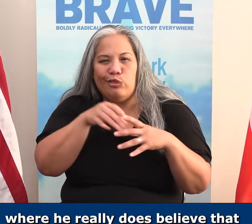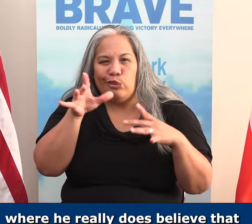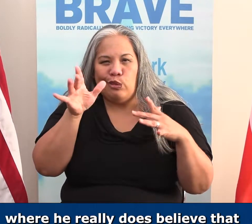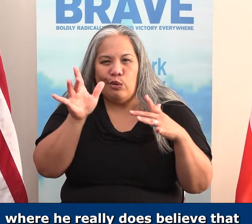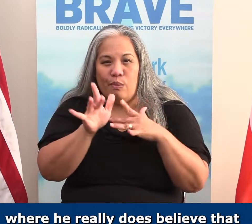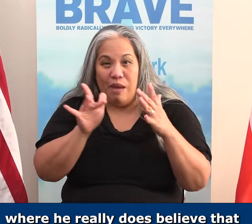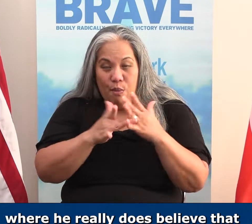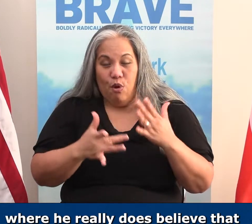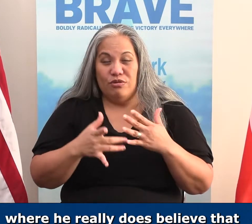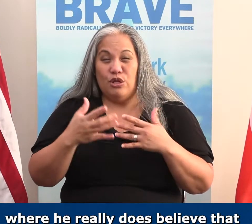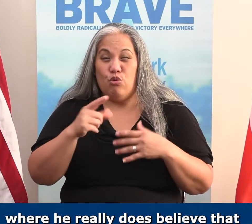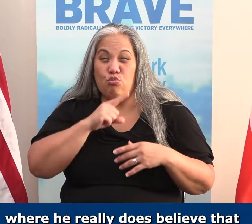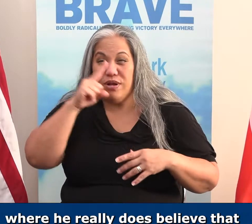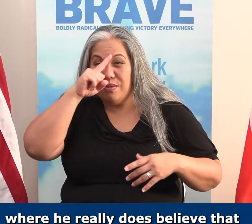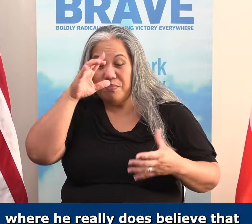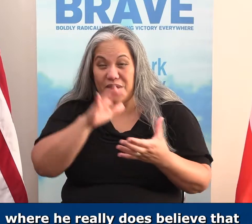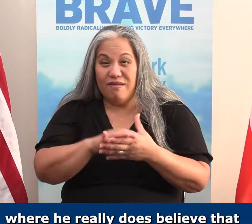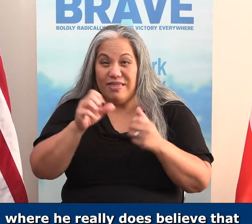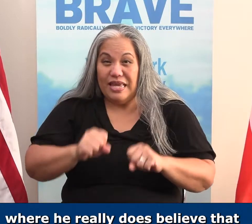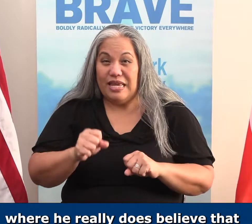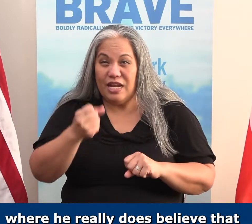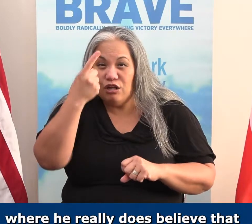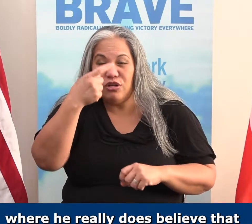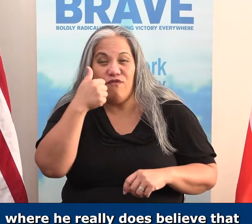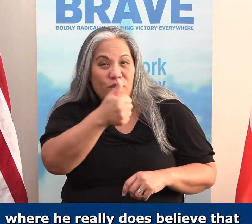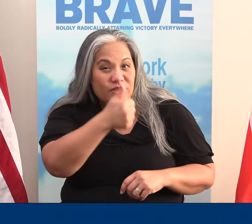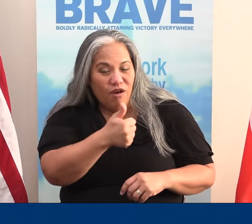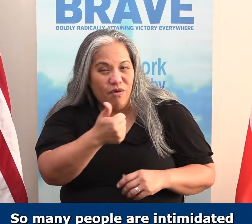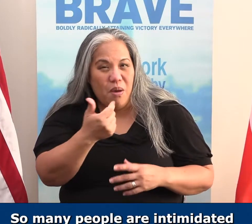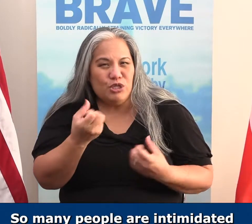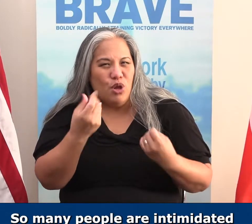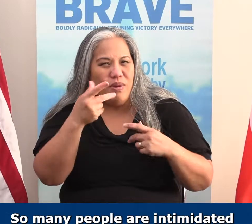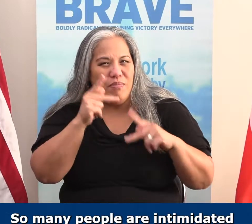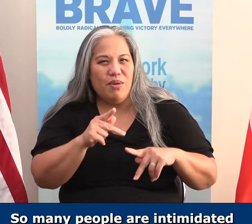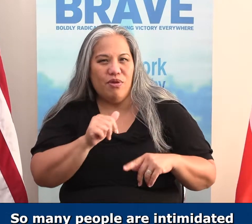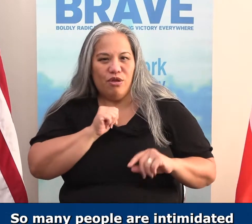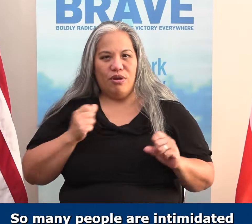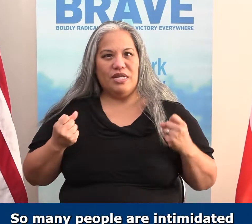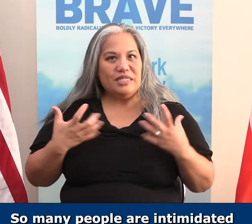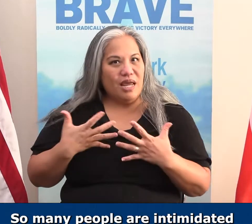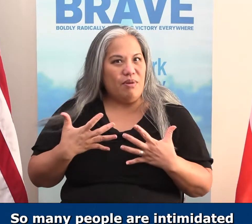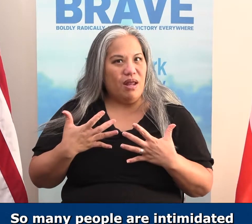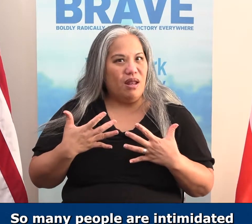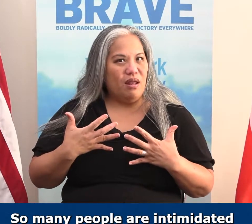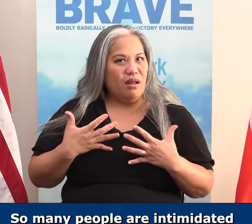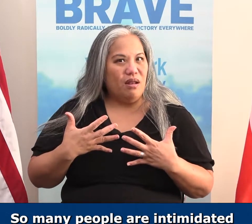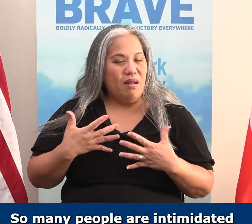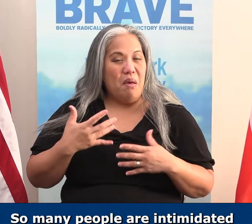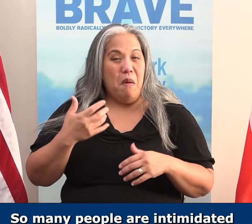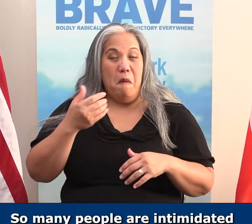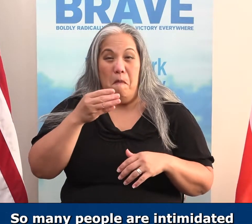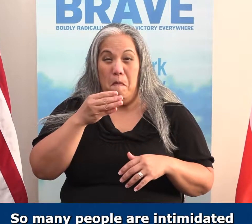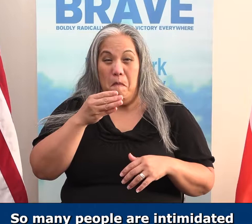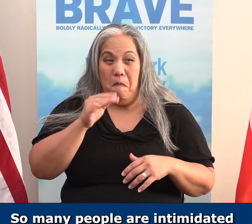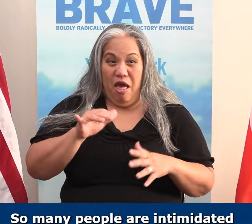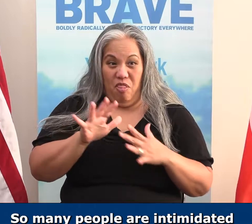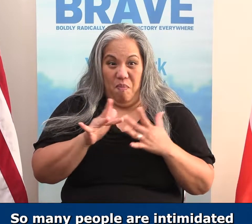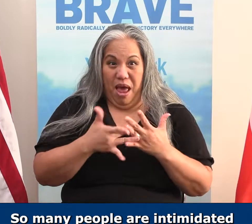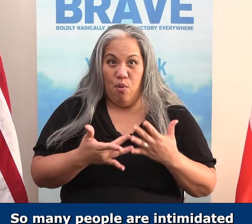really does believe that he can understand it for himself. So many people are intimidated by it. And this gets them into